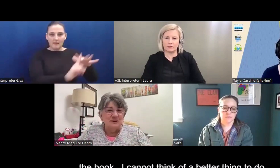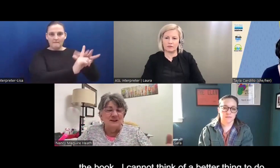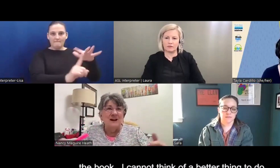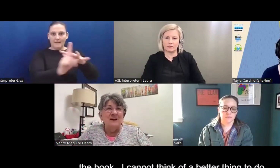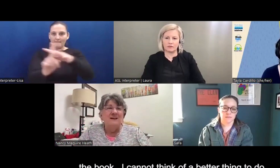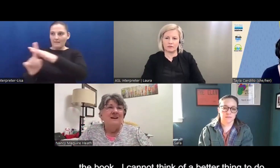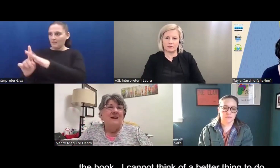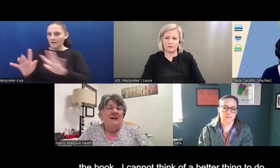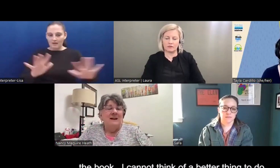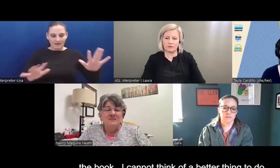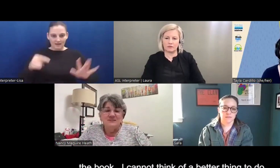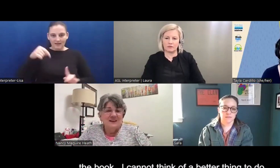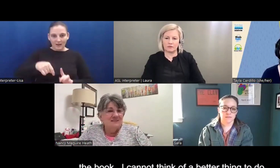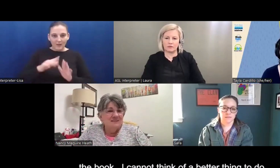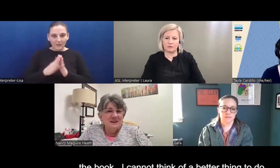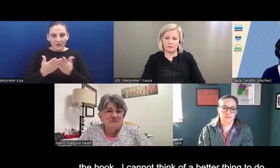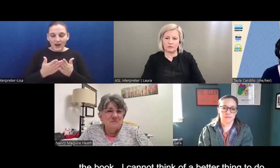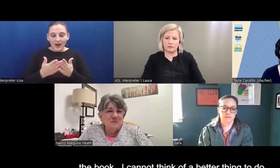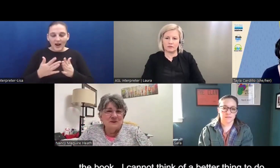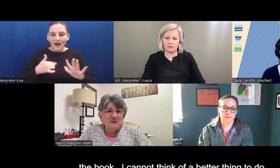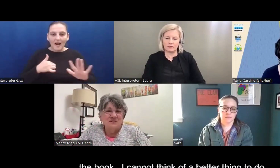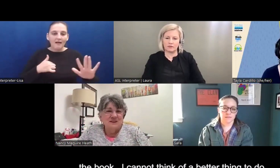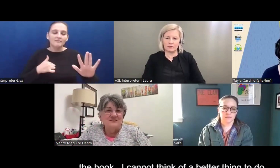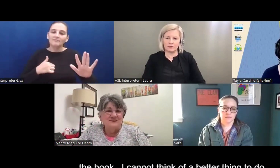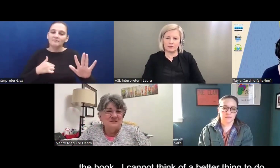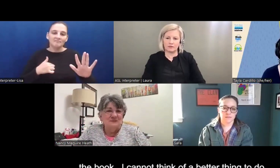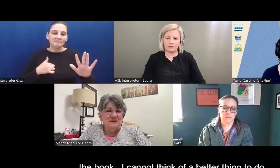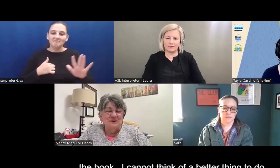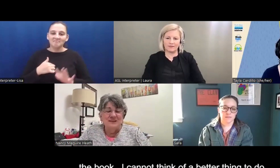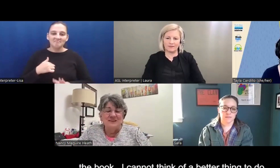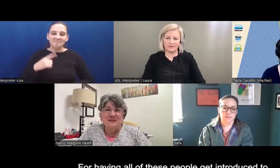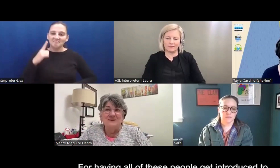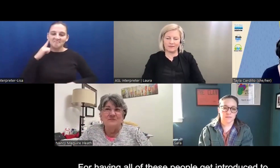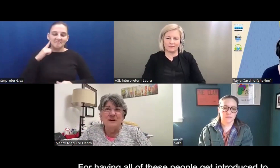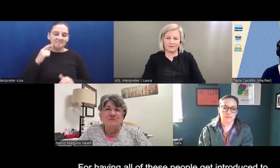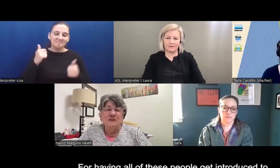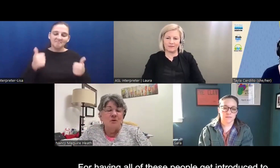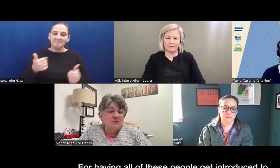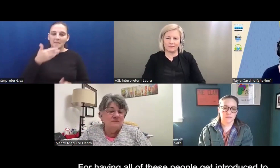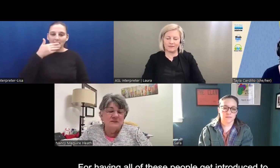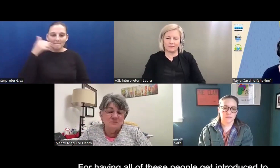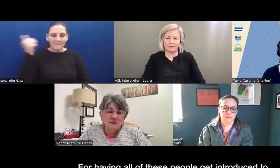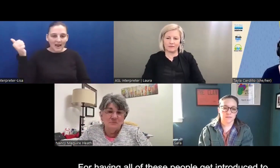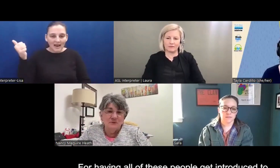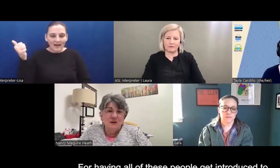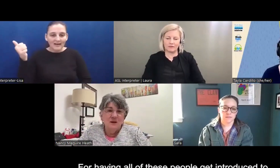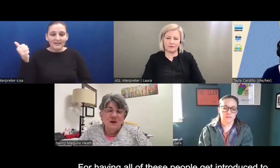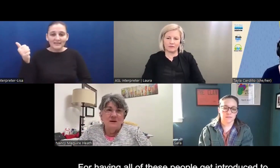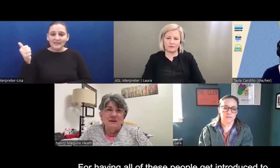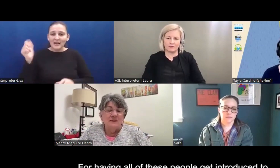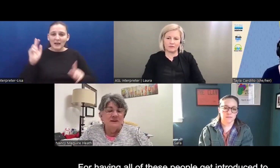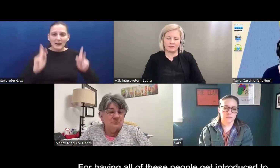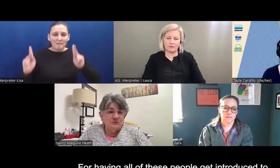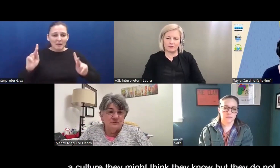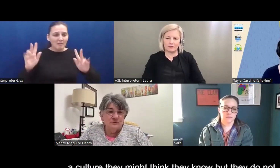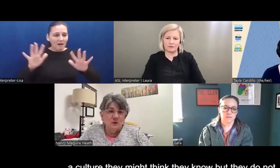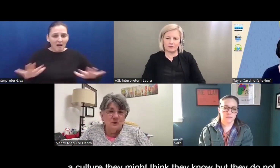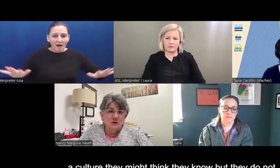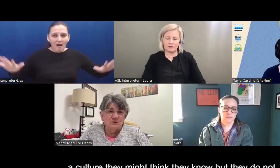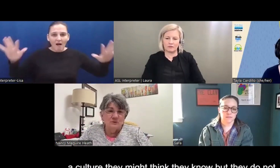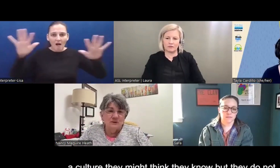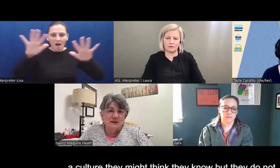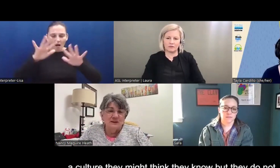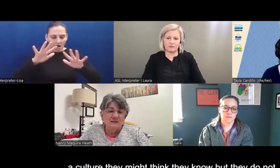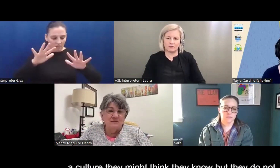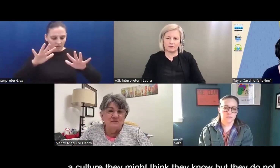this book. And I, I just can't think of a better thing to do. You know, I think for having all of these people get introduced to a